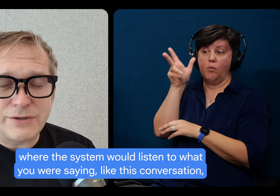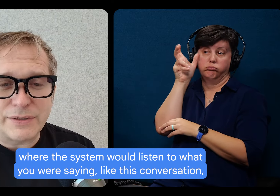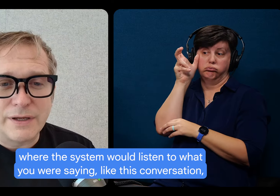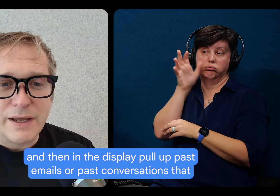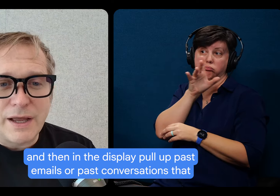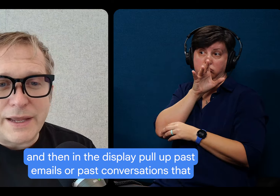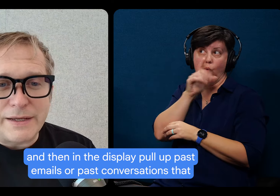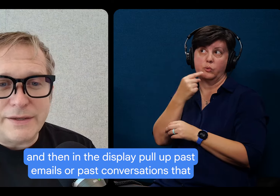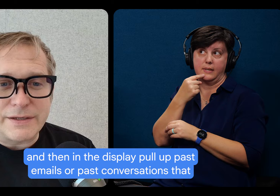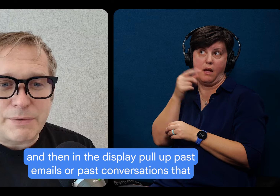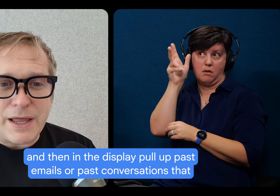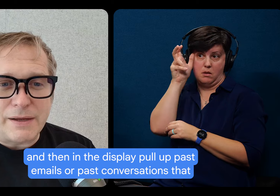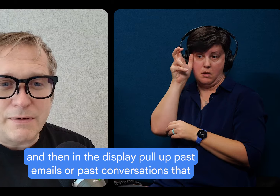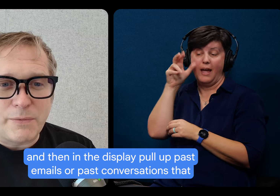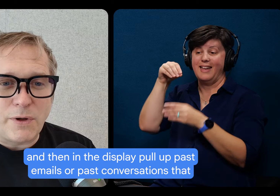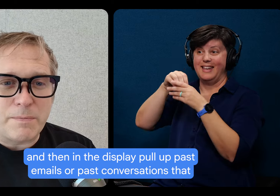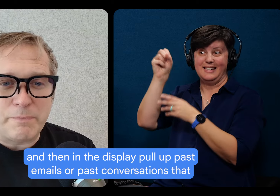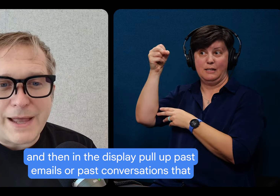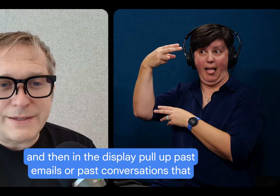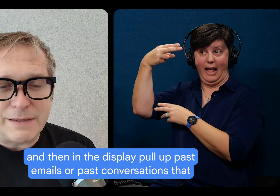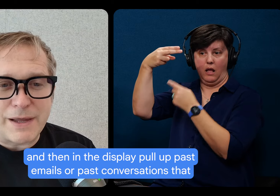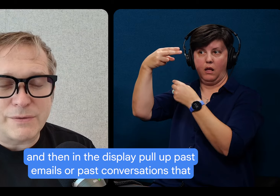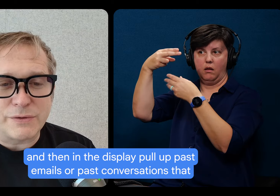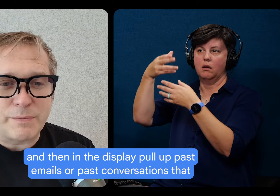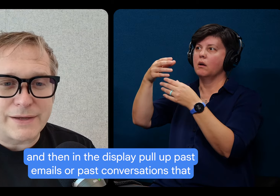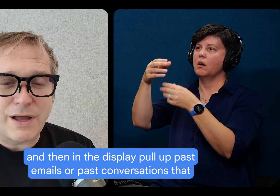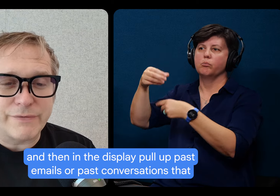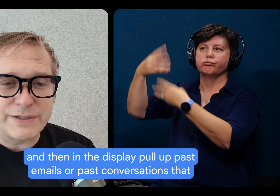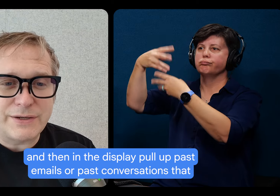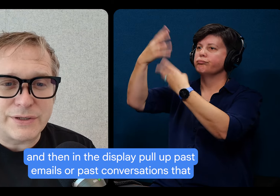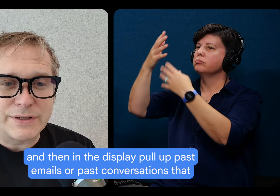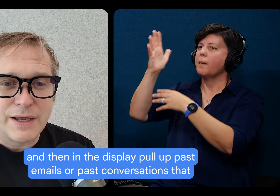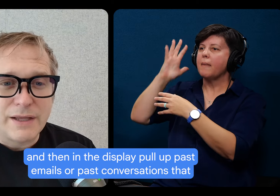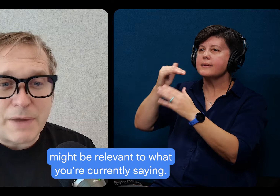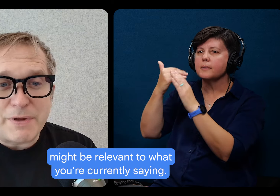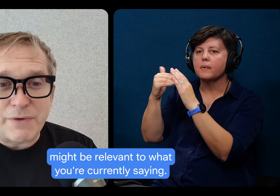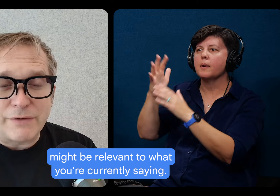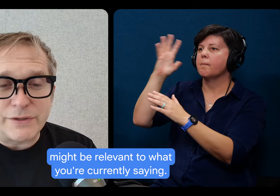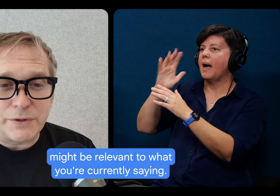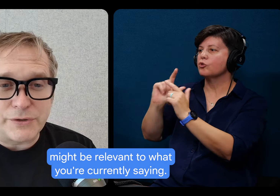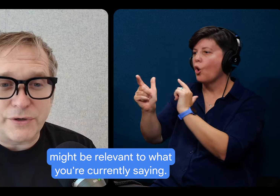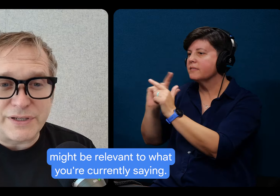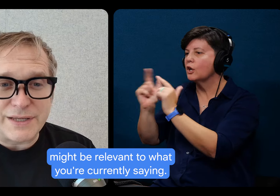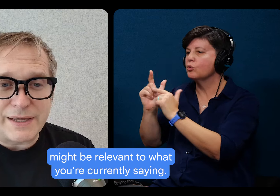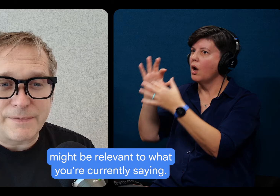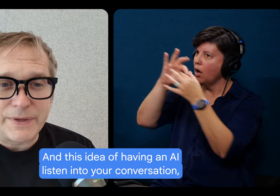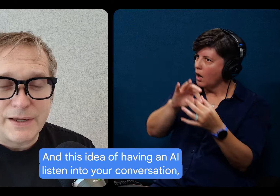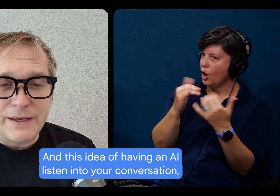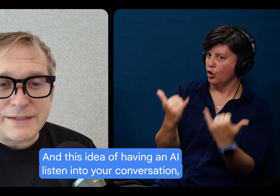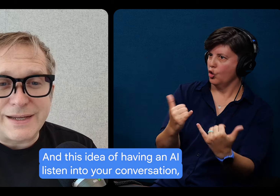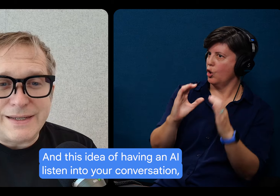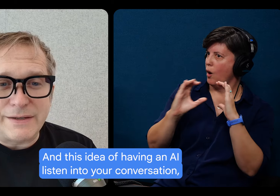conversation, and then in the display, pull up past emails or past conversations that might be relevant to what you're currently saying.